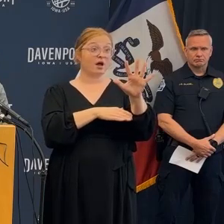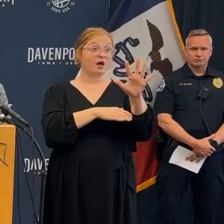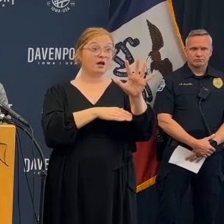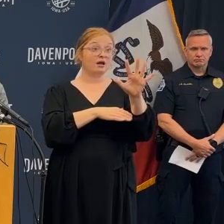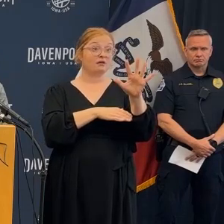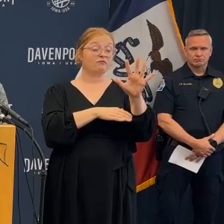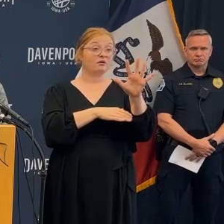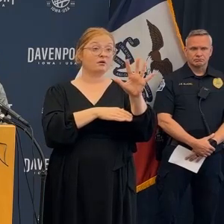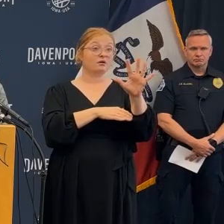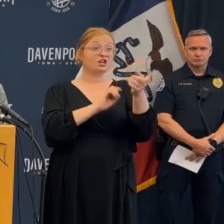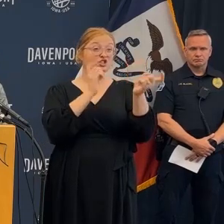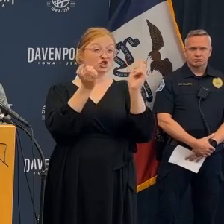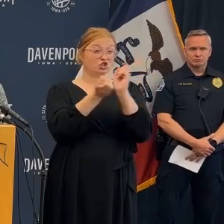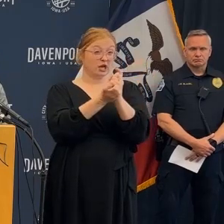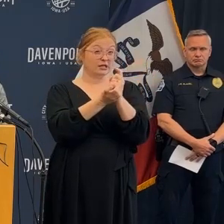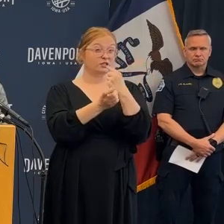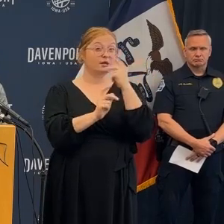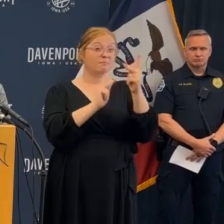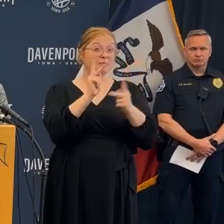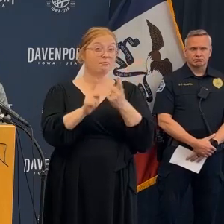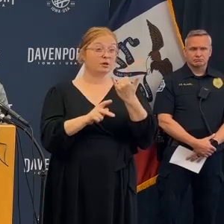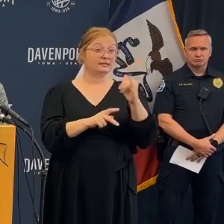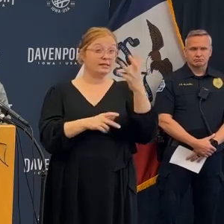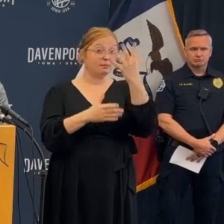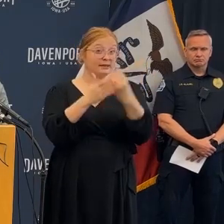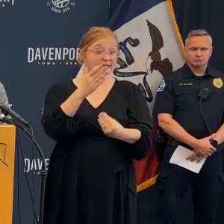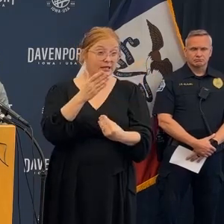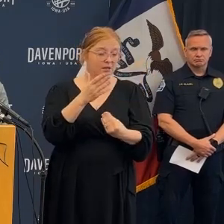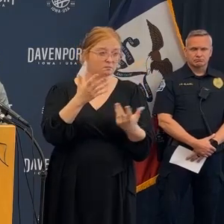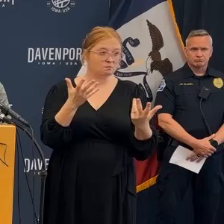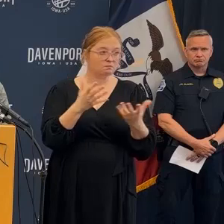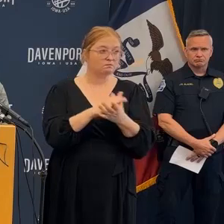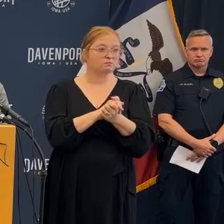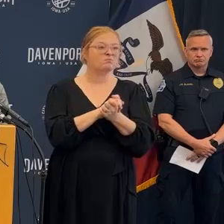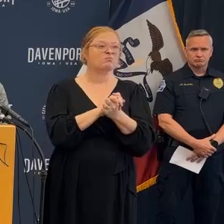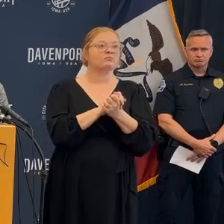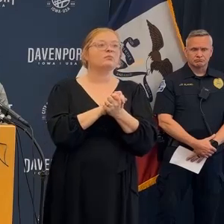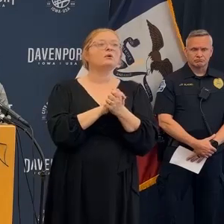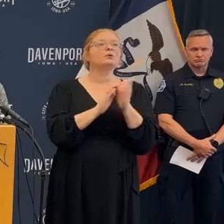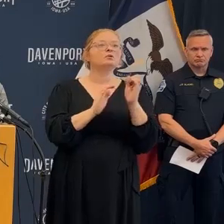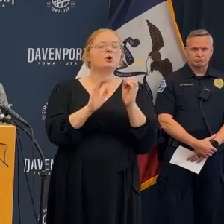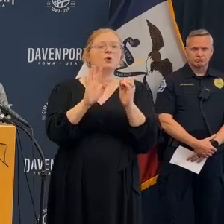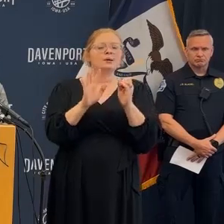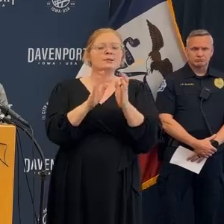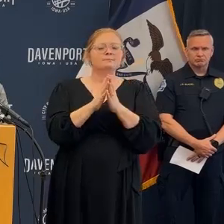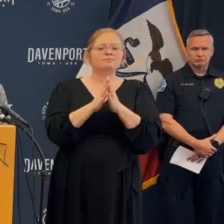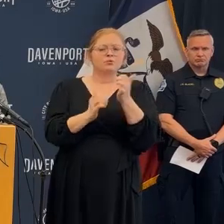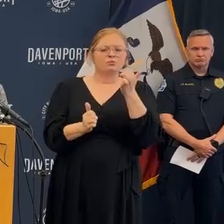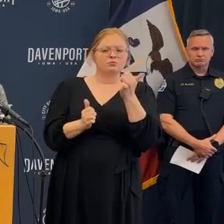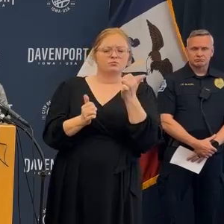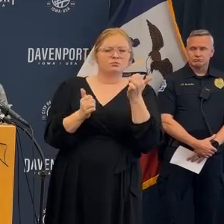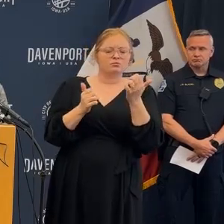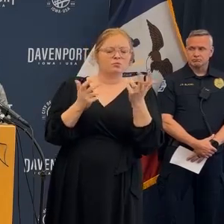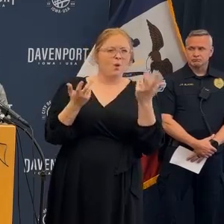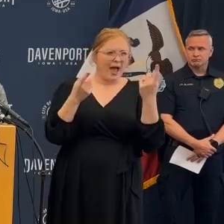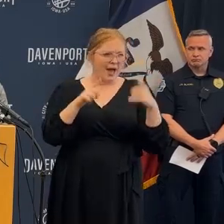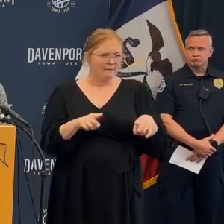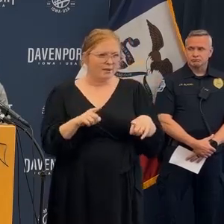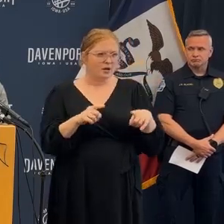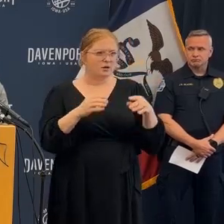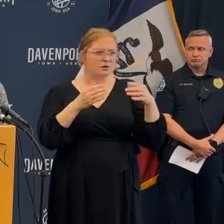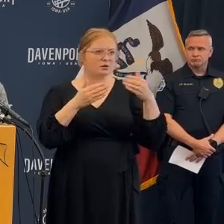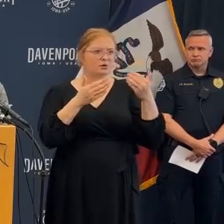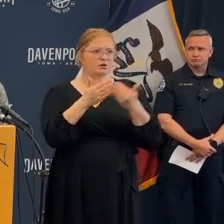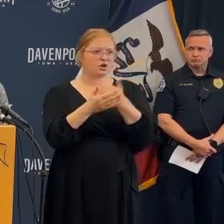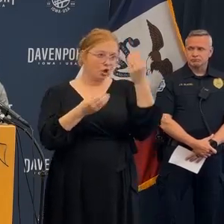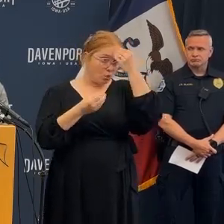conference we talked about how at that point there were no there was no credible information that people were missing or unaccounted for then at 945